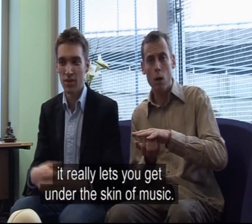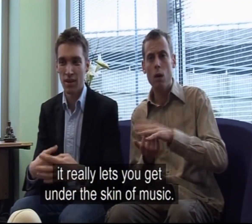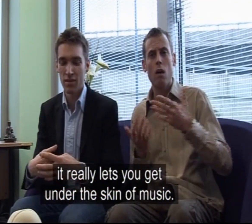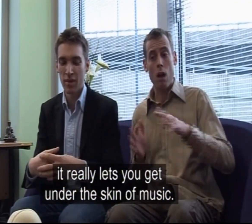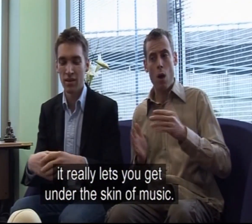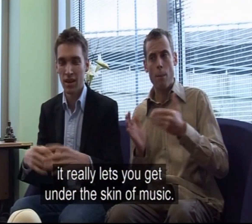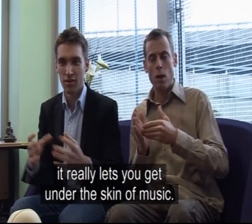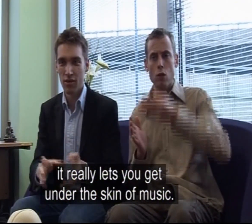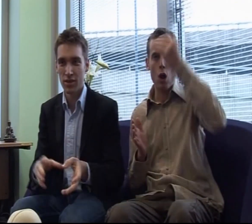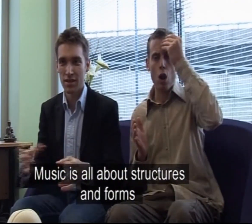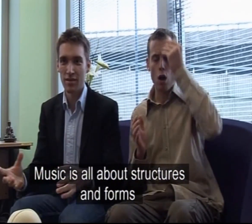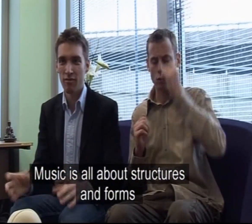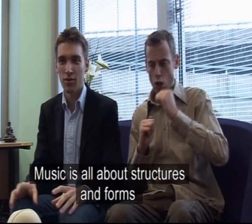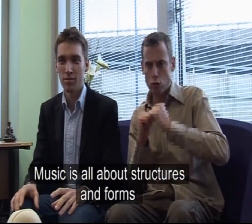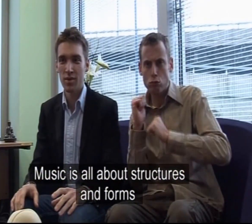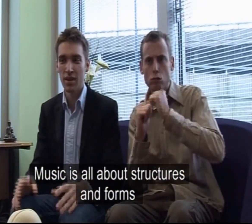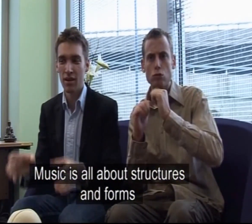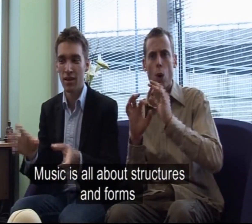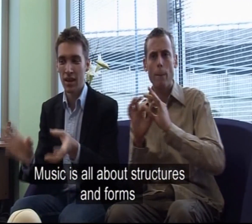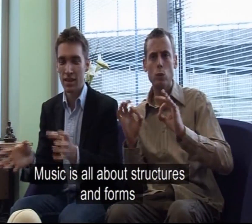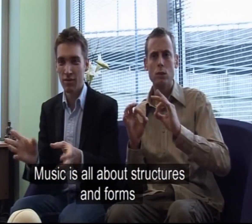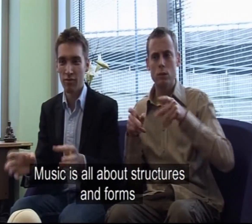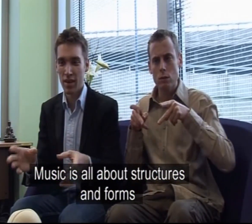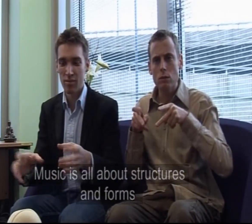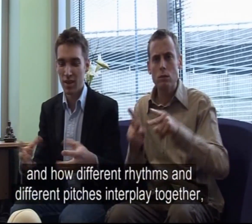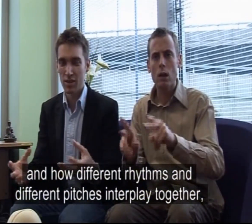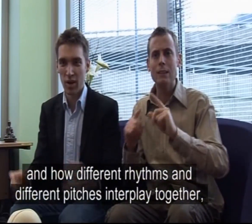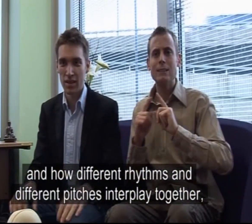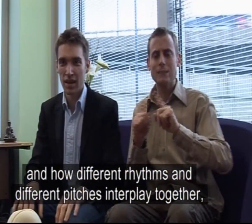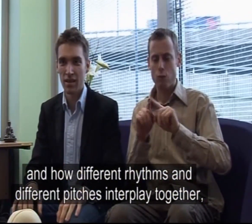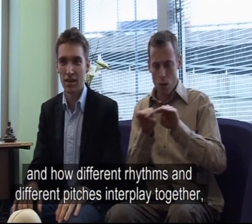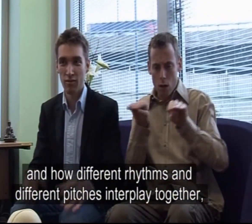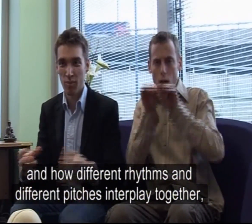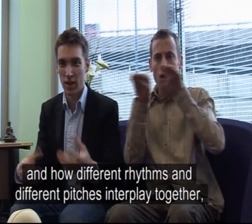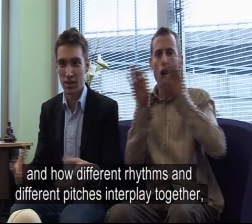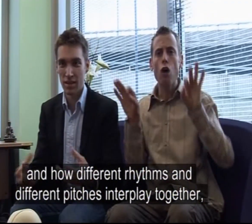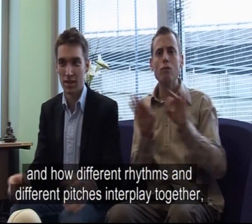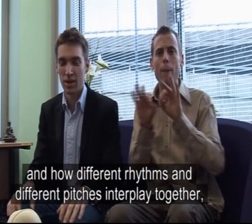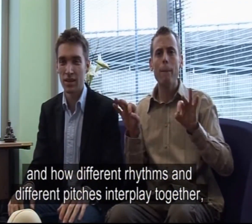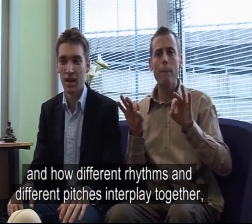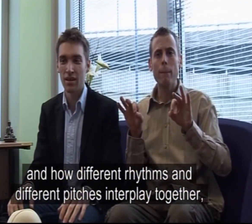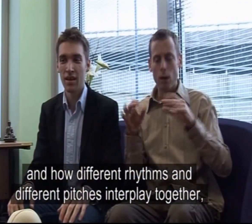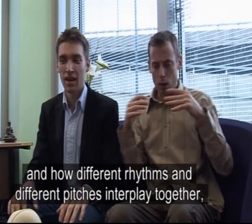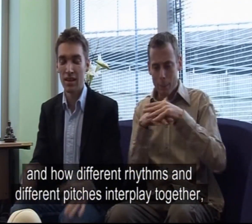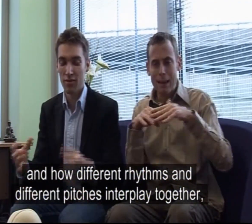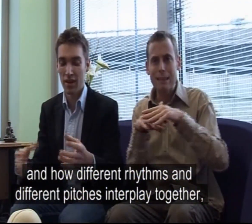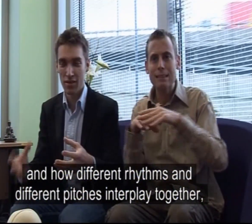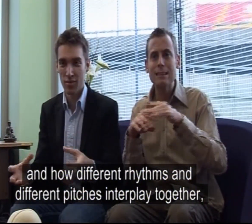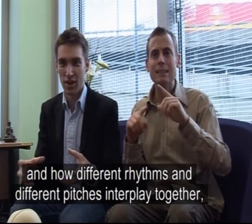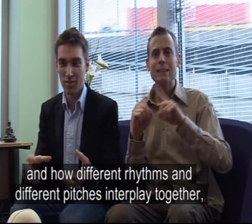Music is all about structures and forms and how different rhythms interplay together and different pitches interplay together and different instrument